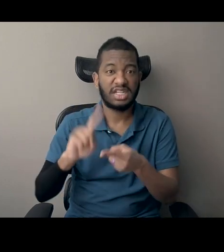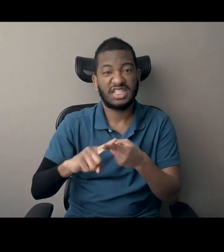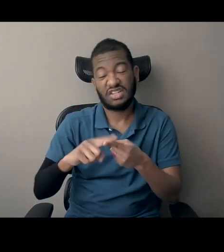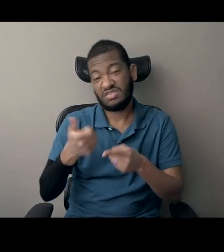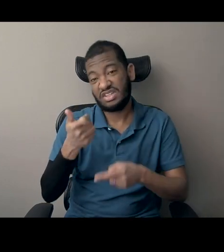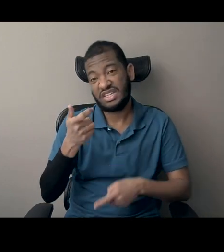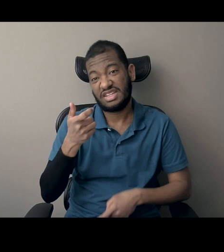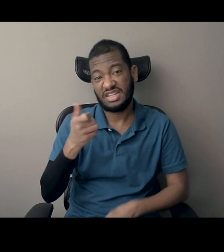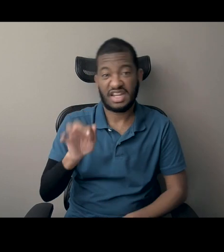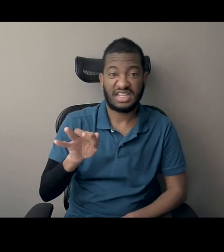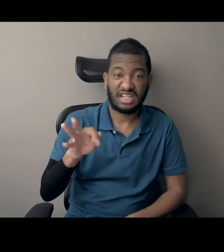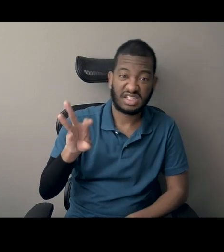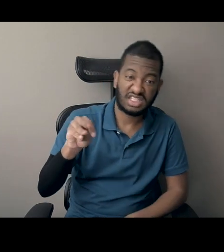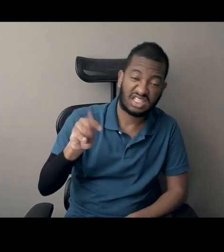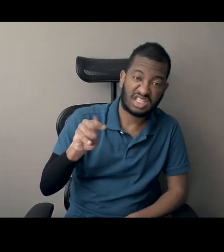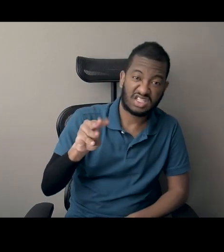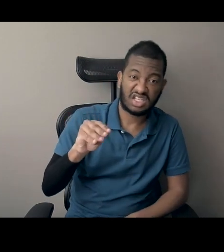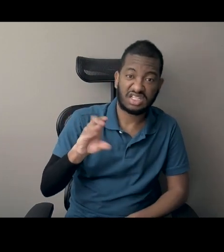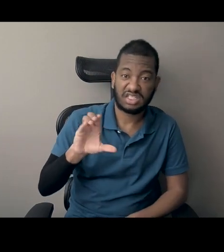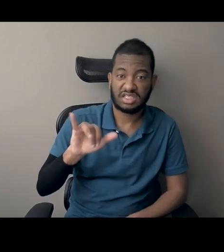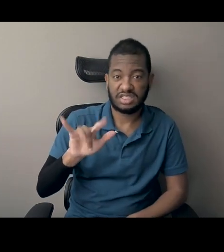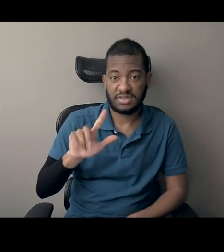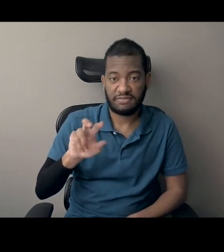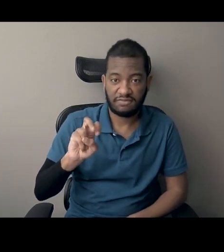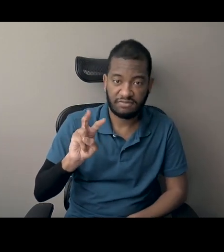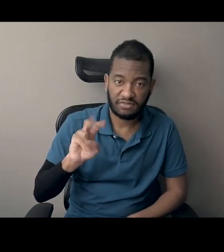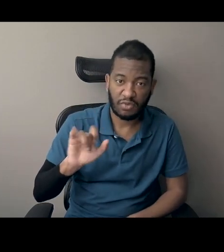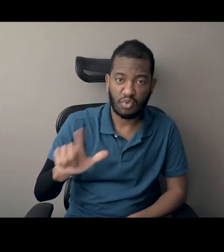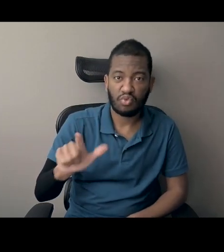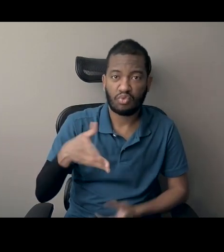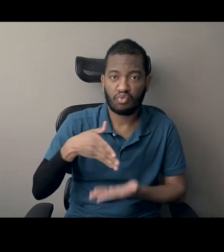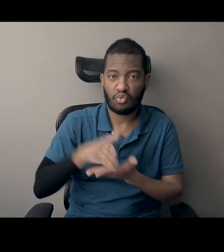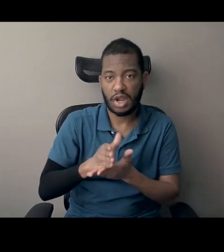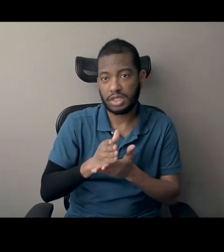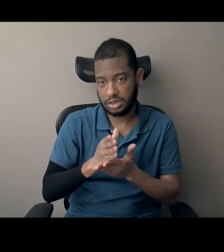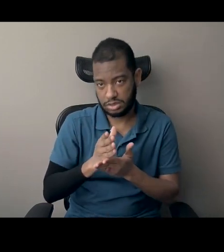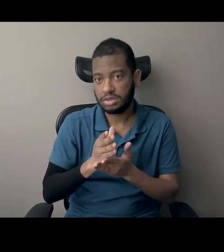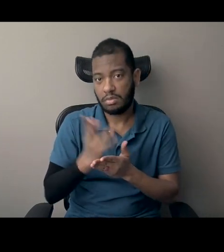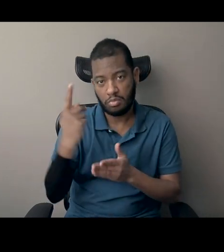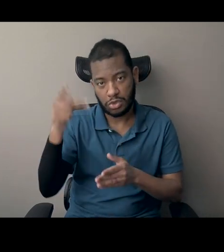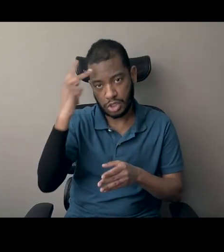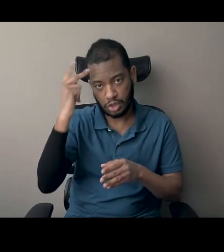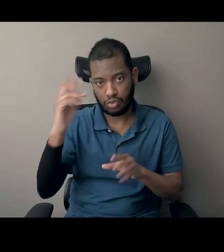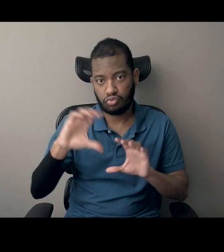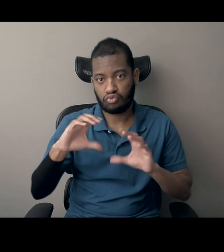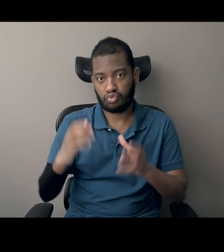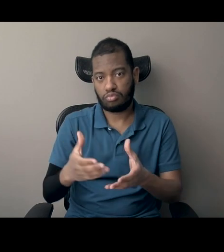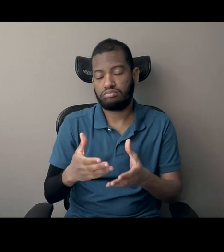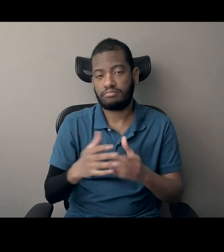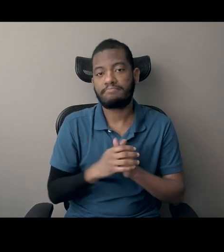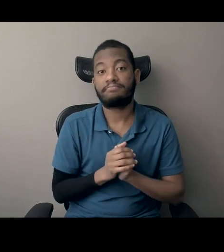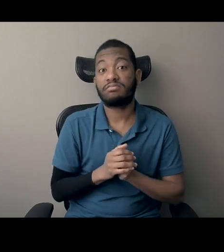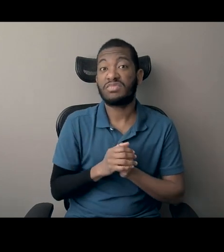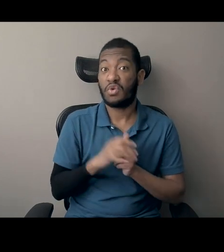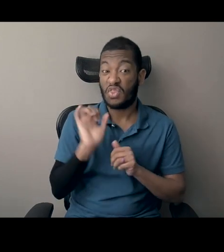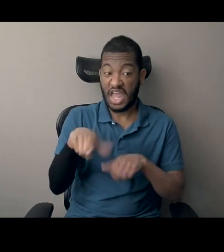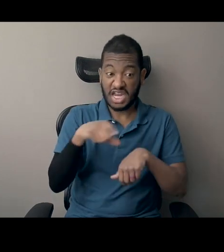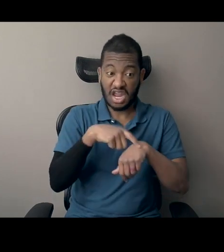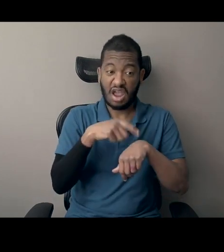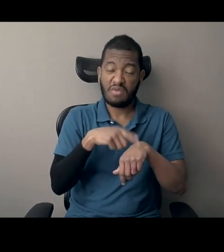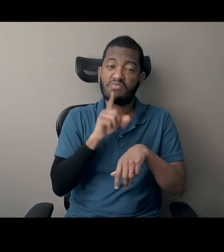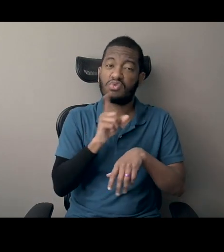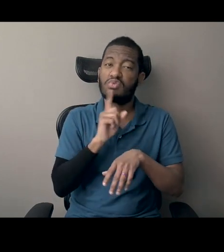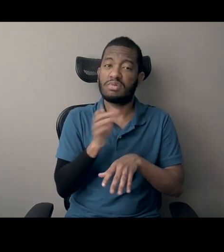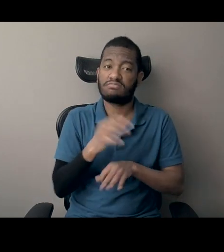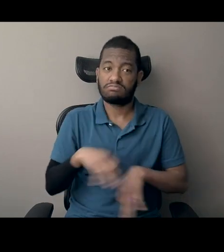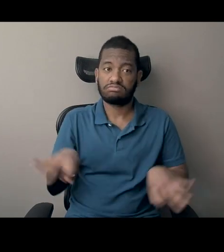Reconstruction and continues today. And so Reconstruction is such an important and illuminating time in U.S. and within